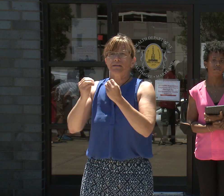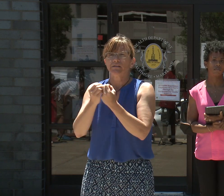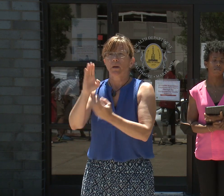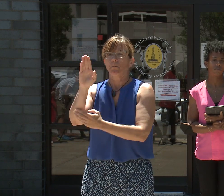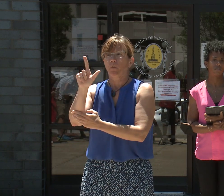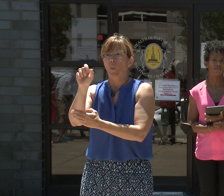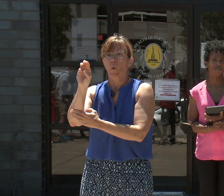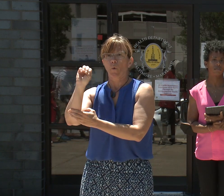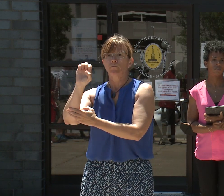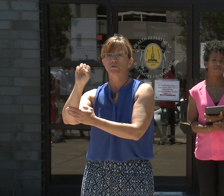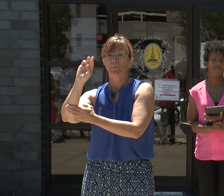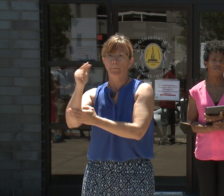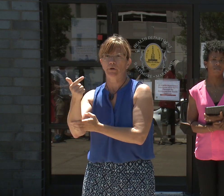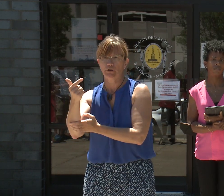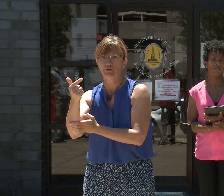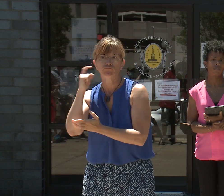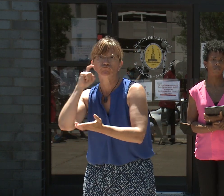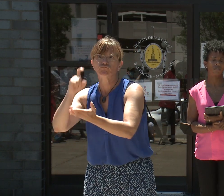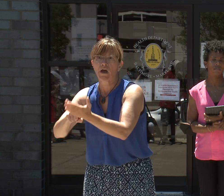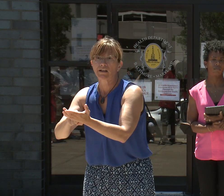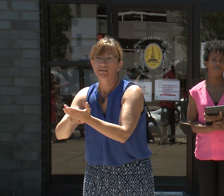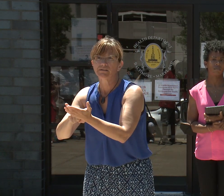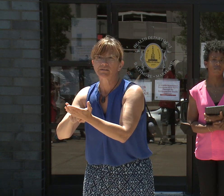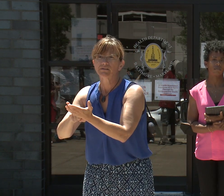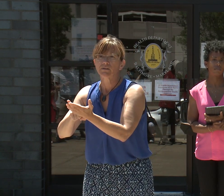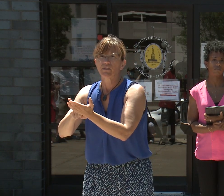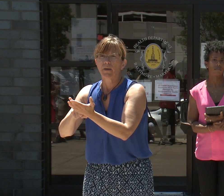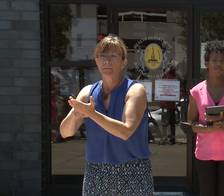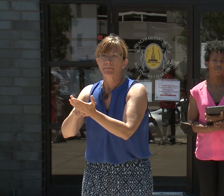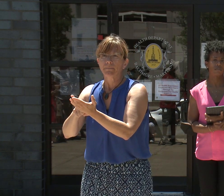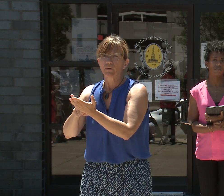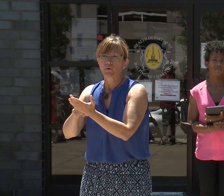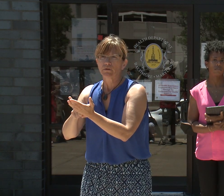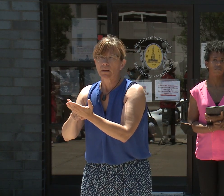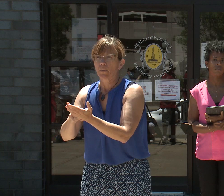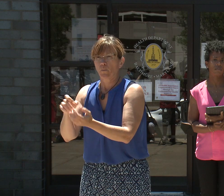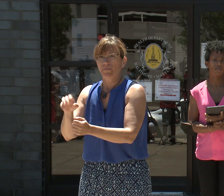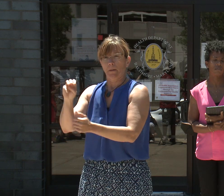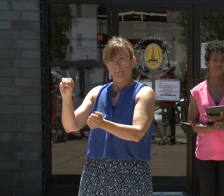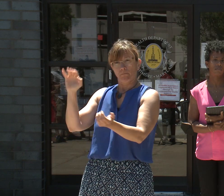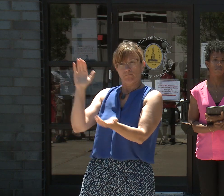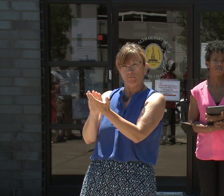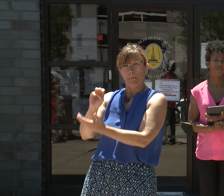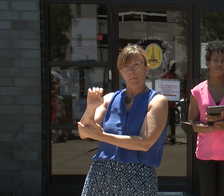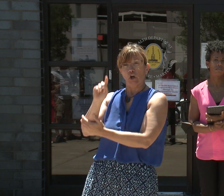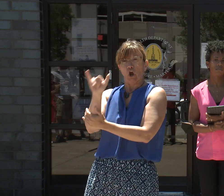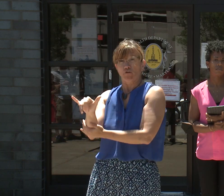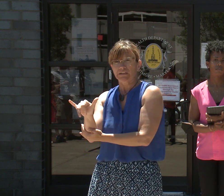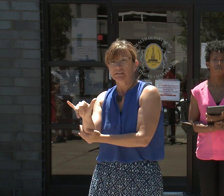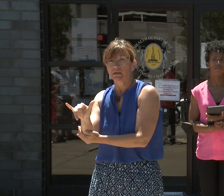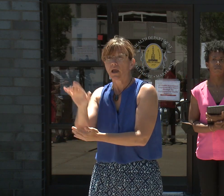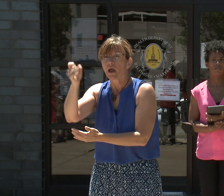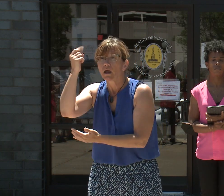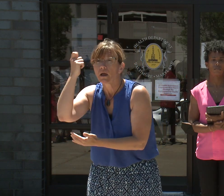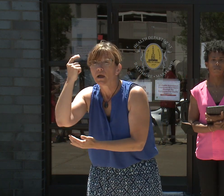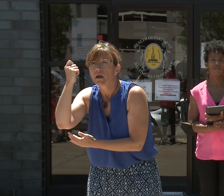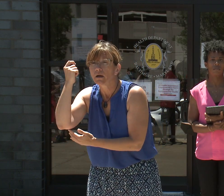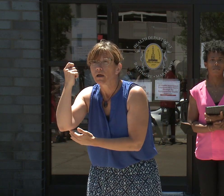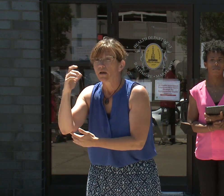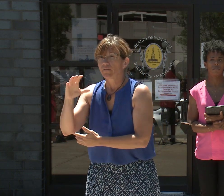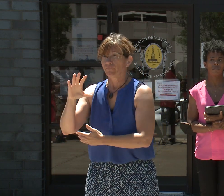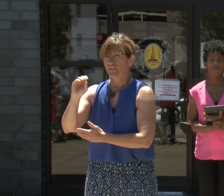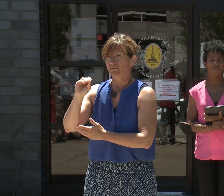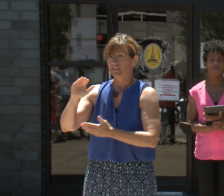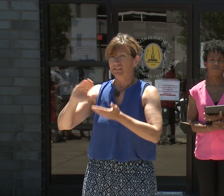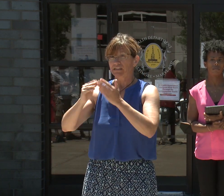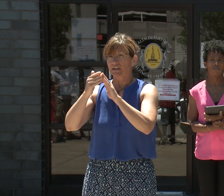disproportionately impacted by COVID-19, Baltimore is now among 50 cities from around the world to advance